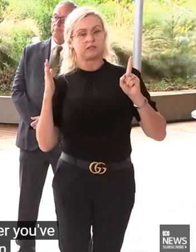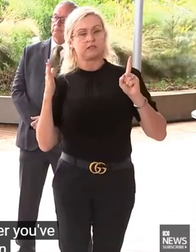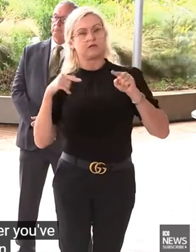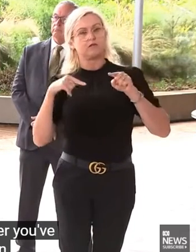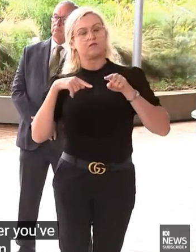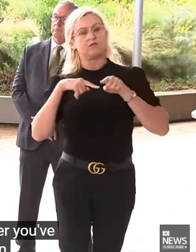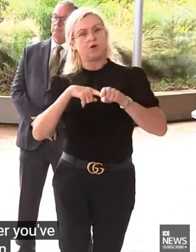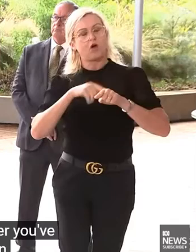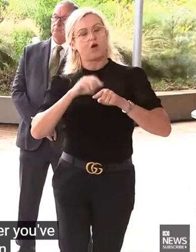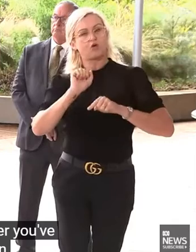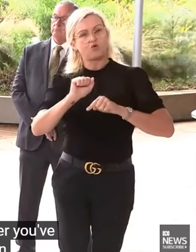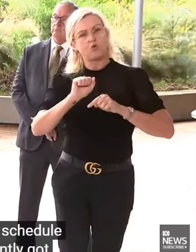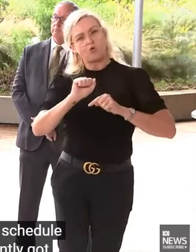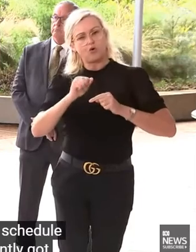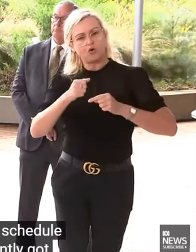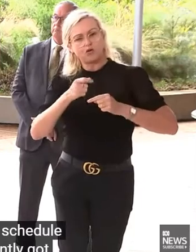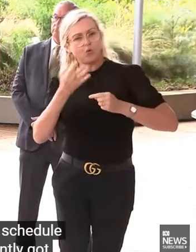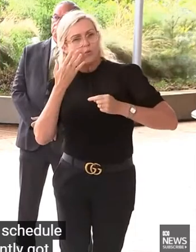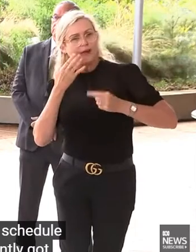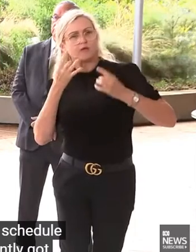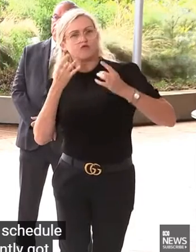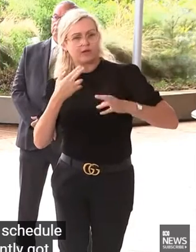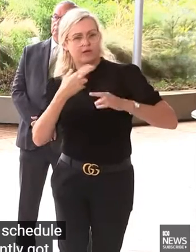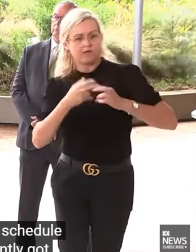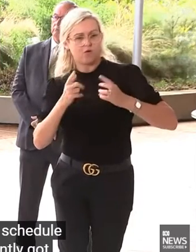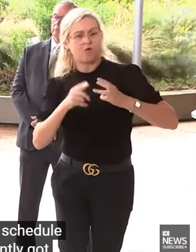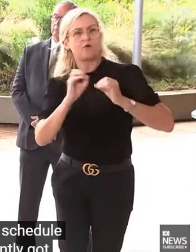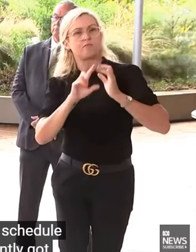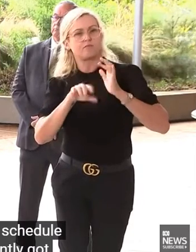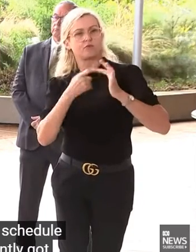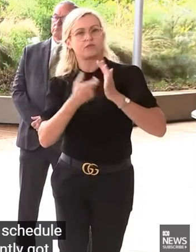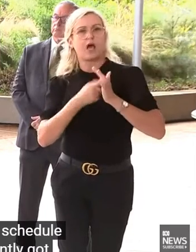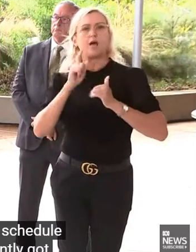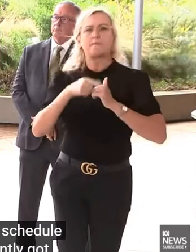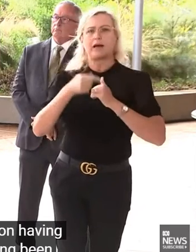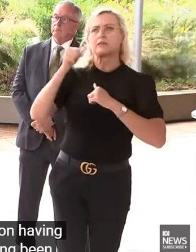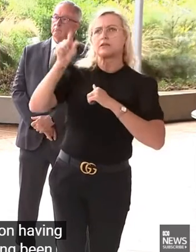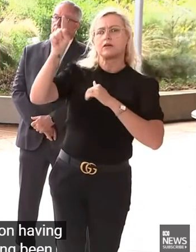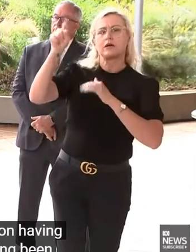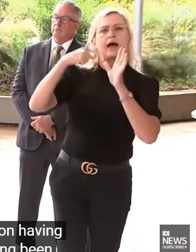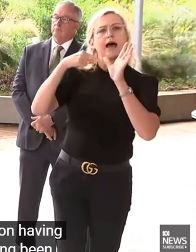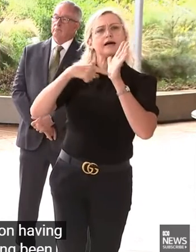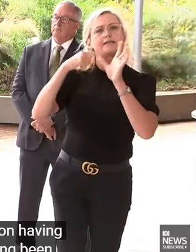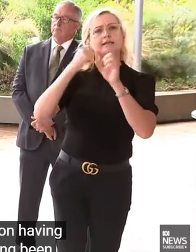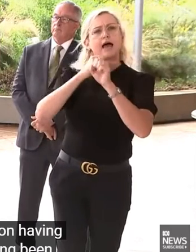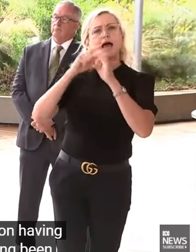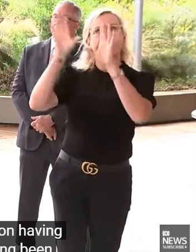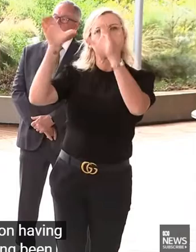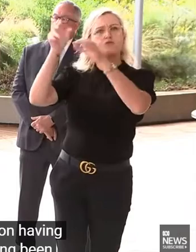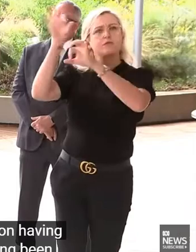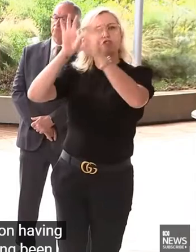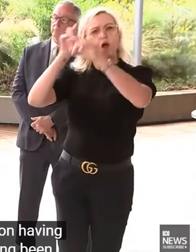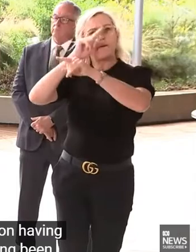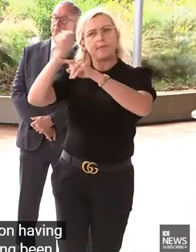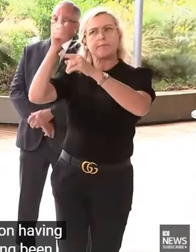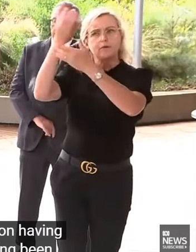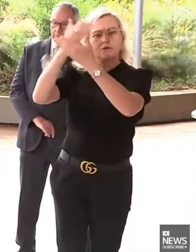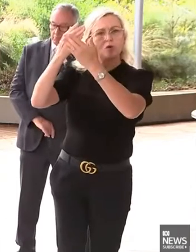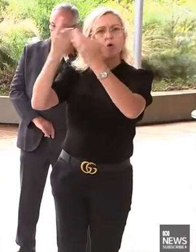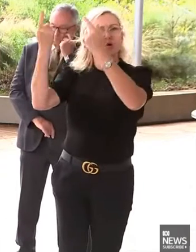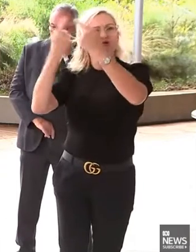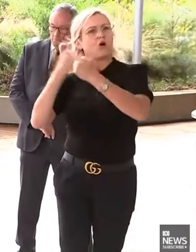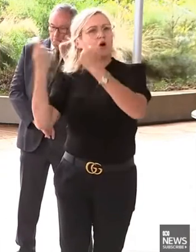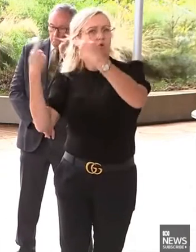ATAGI's currently got this under consideration. Having been exposed to